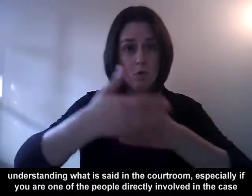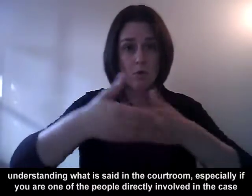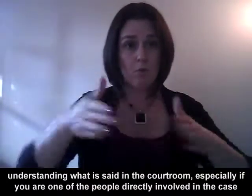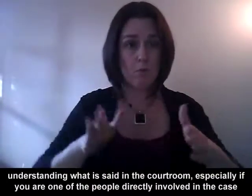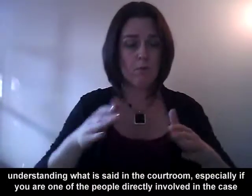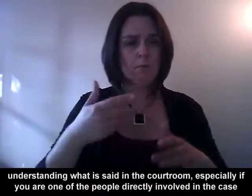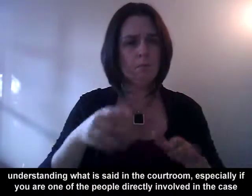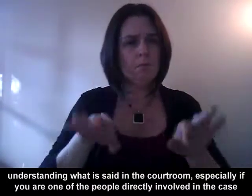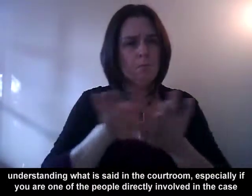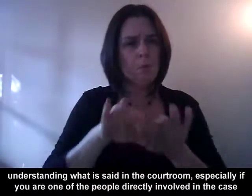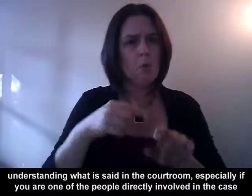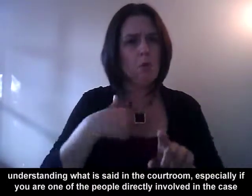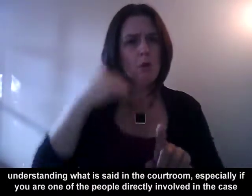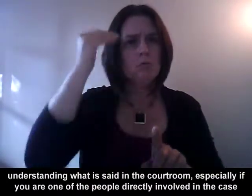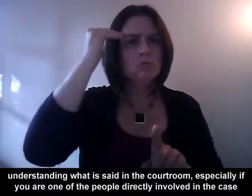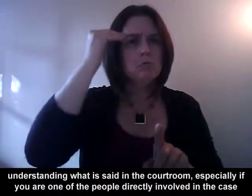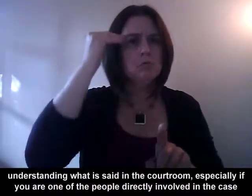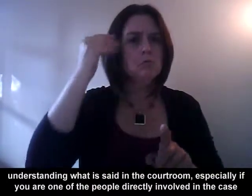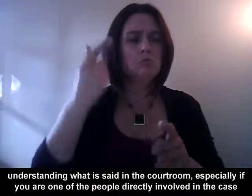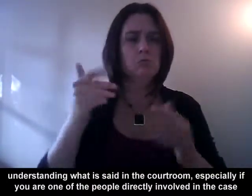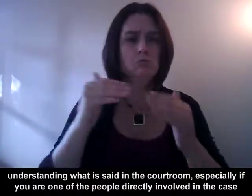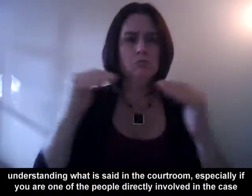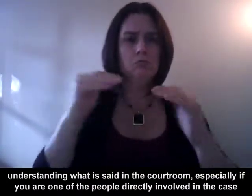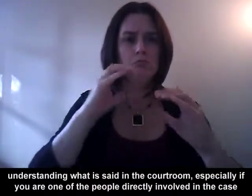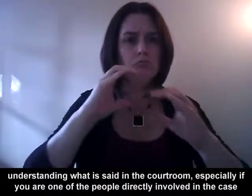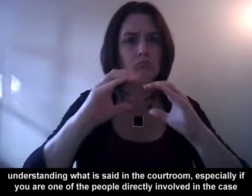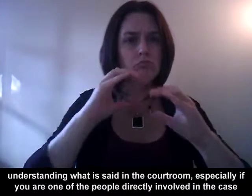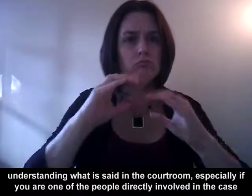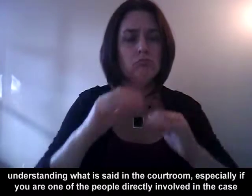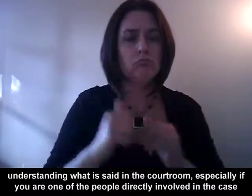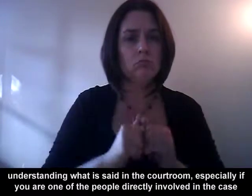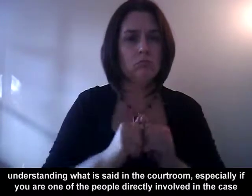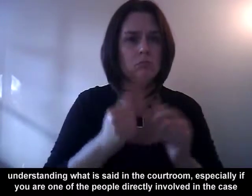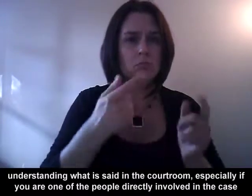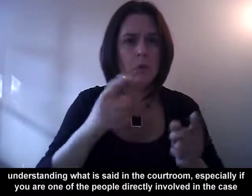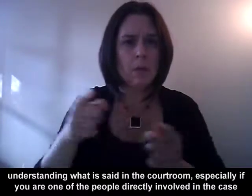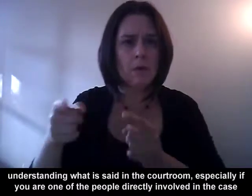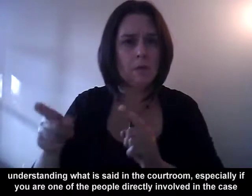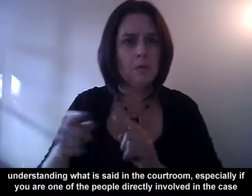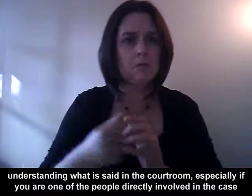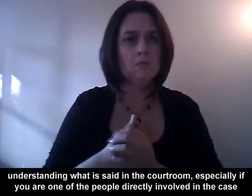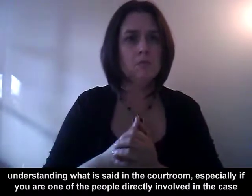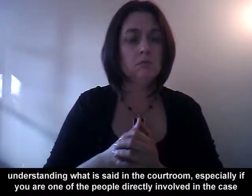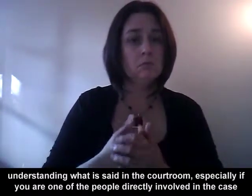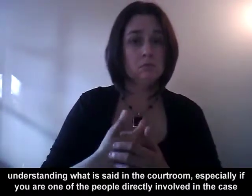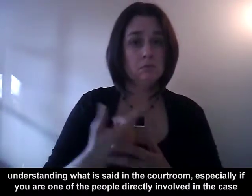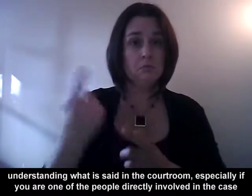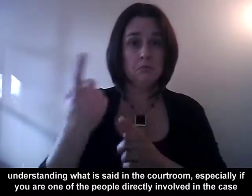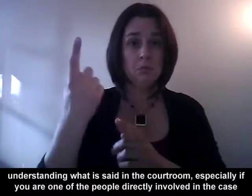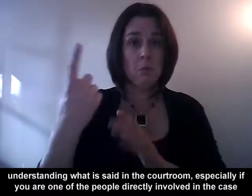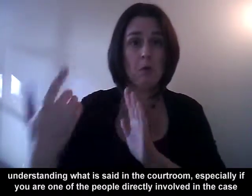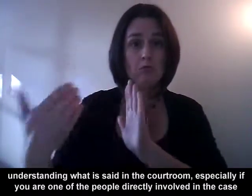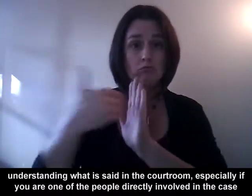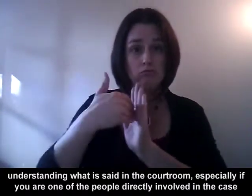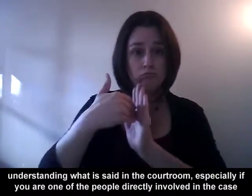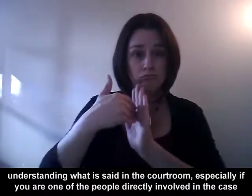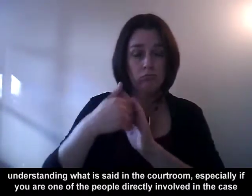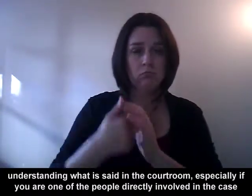Understanding what is said in the courtroom. Especially if you are one of the people directly involved in the